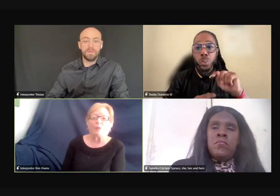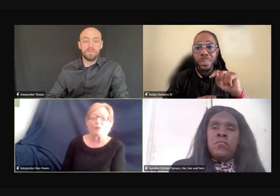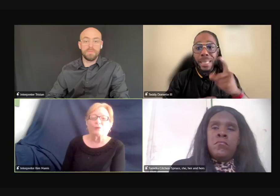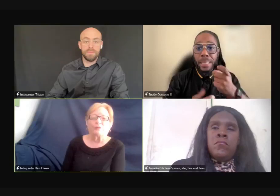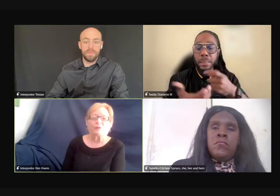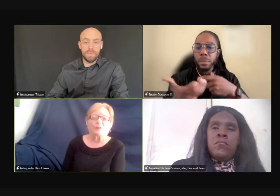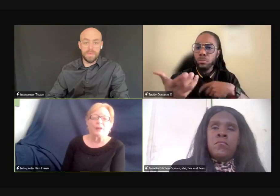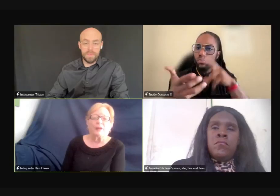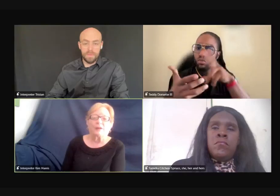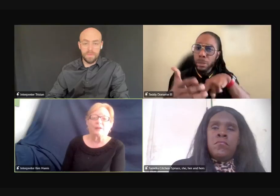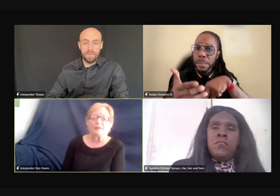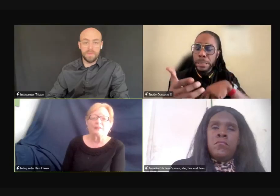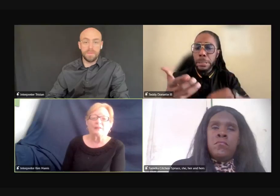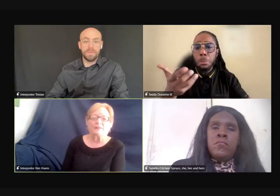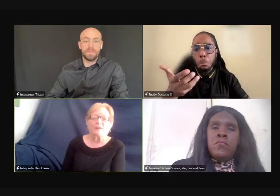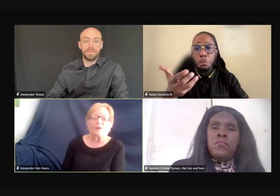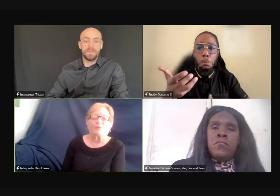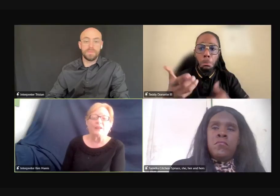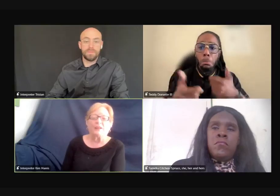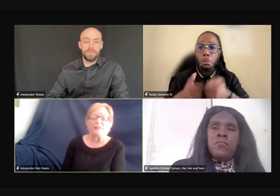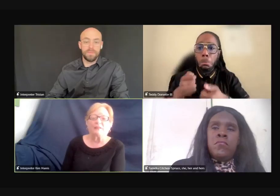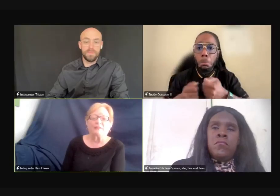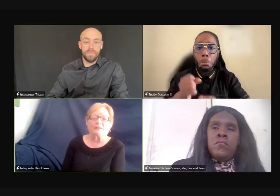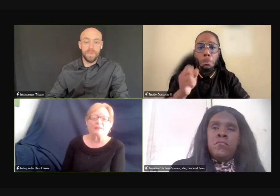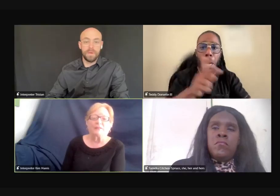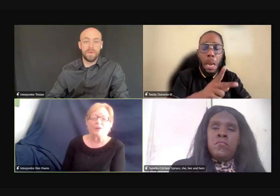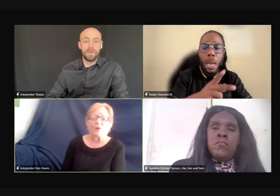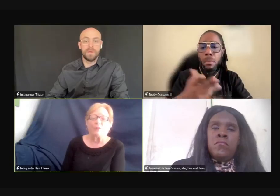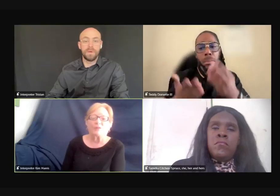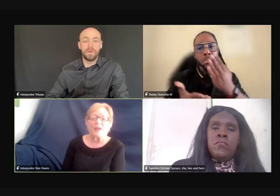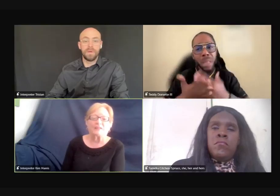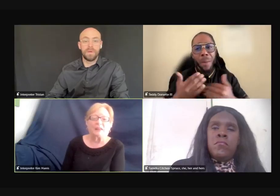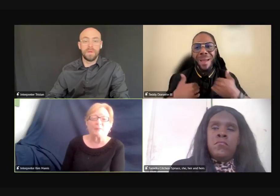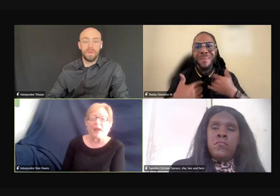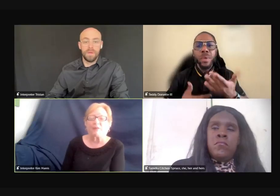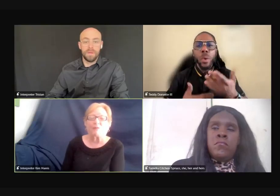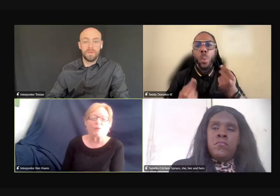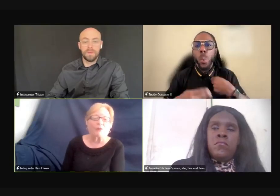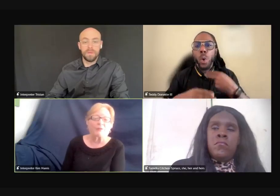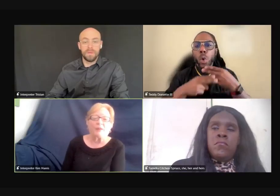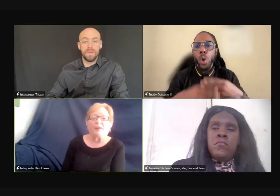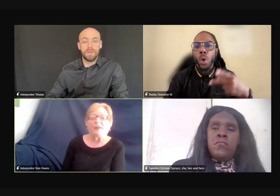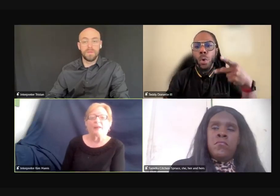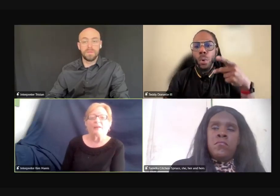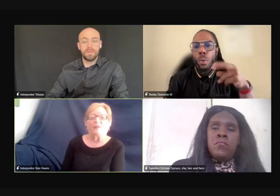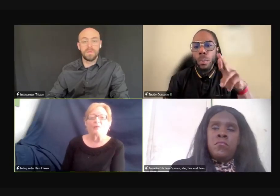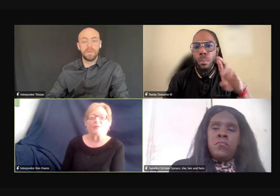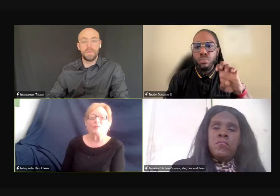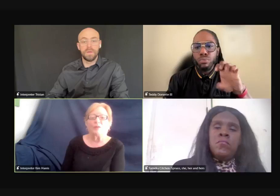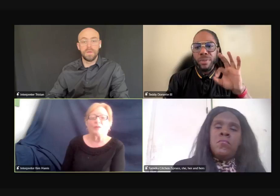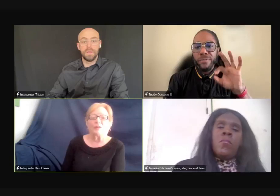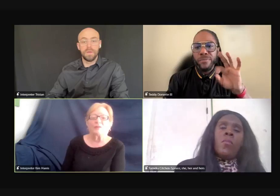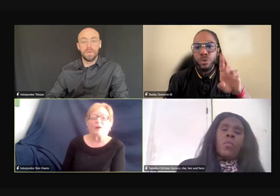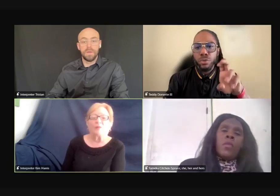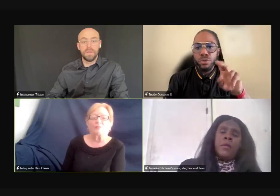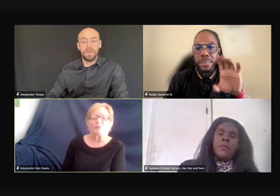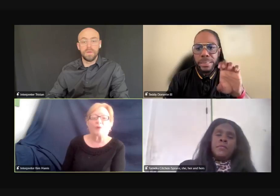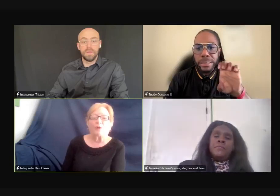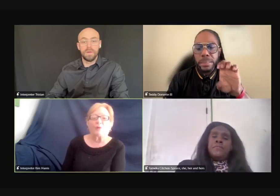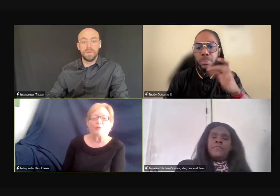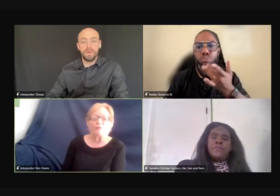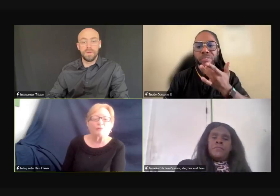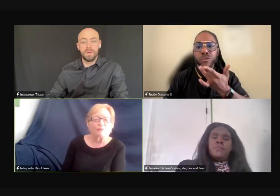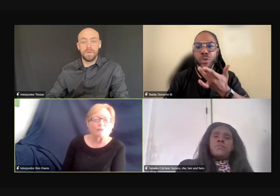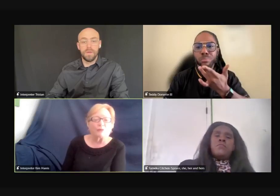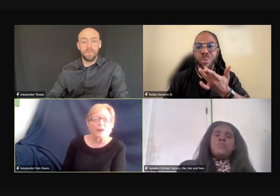know, or, you know, reading, you know, texting back and forth. You know, it's called